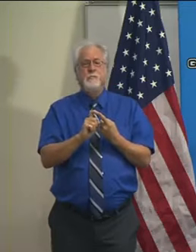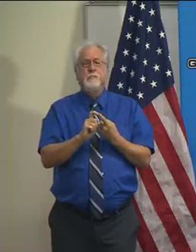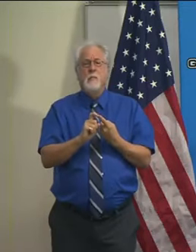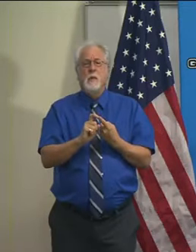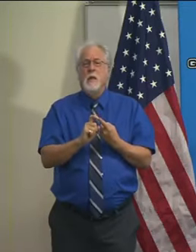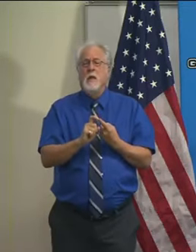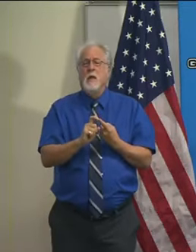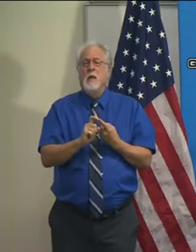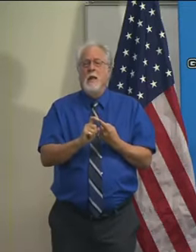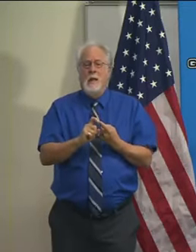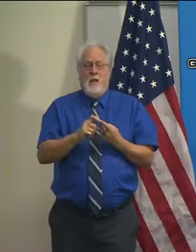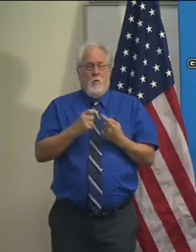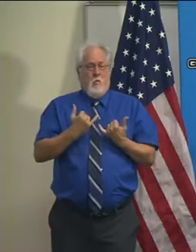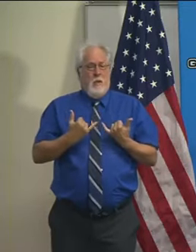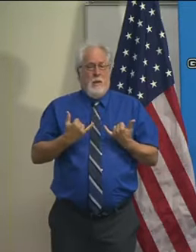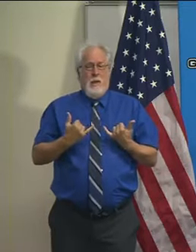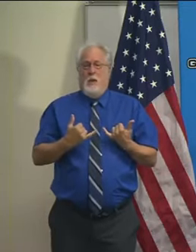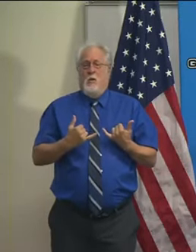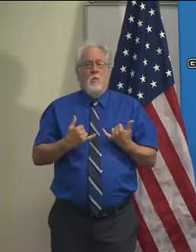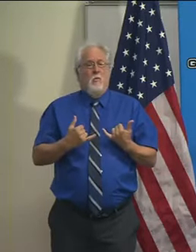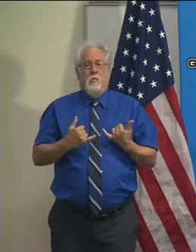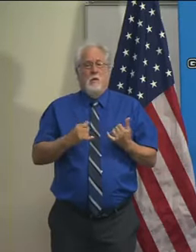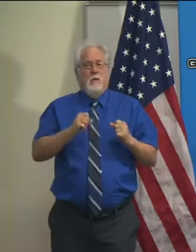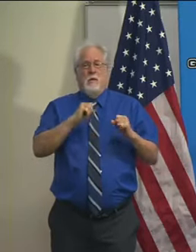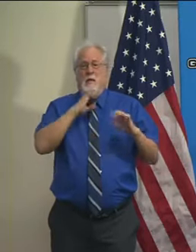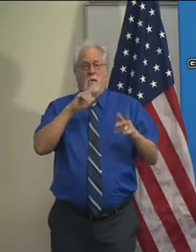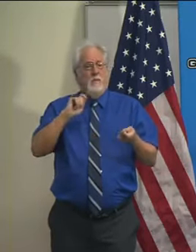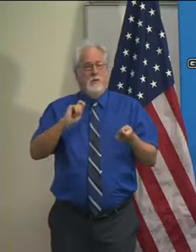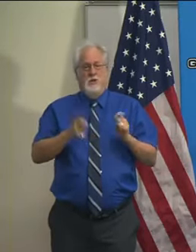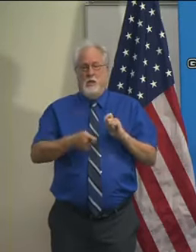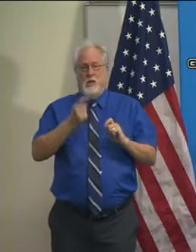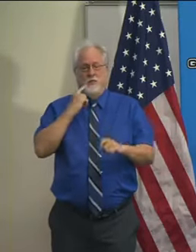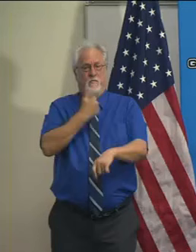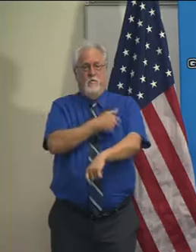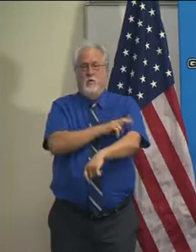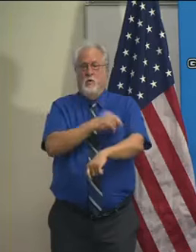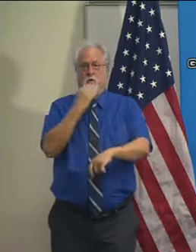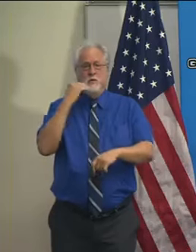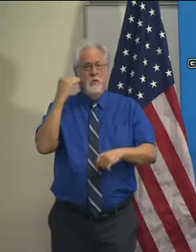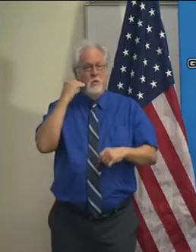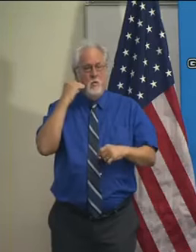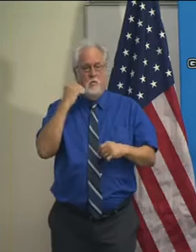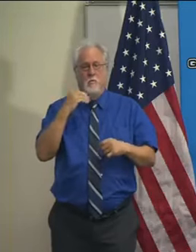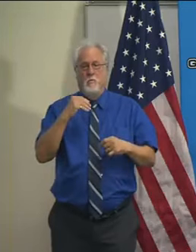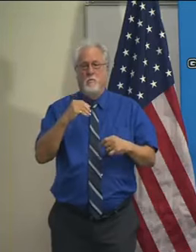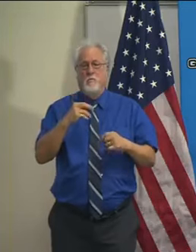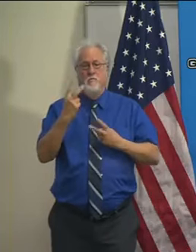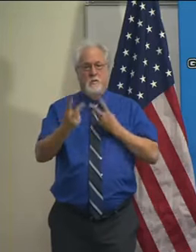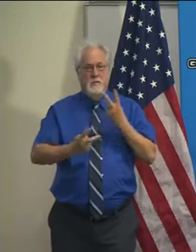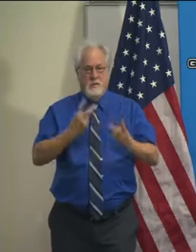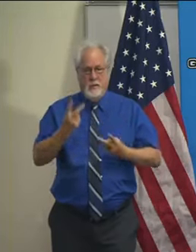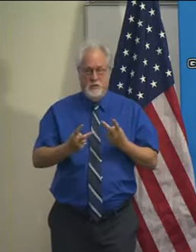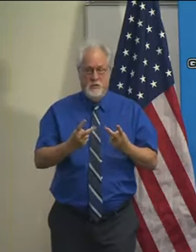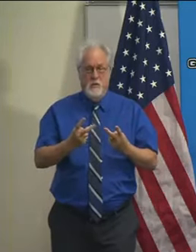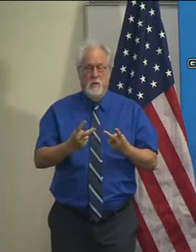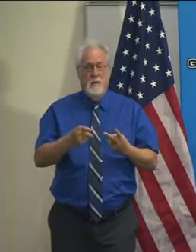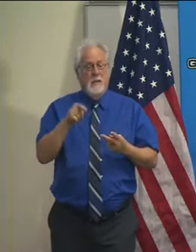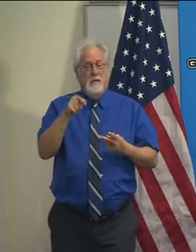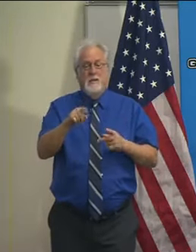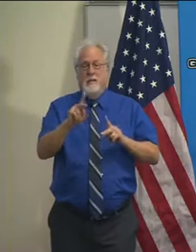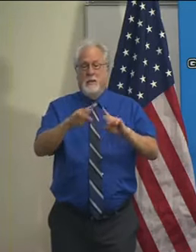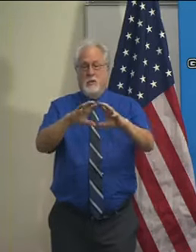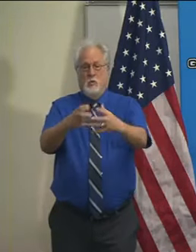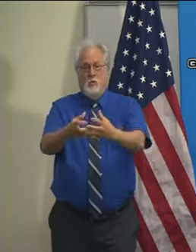Nothing at the moment is going to change for nursing home visitations. As you all know, this population